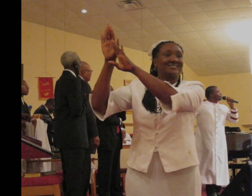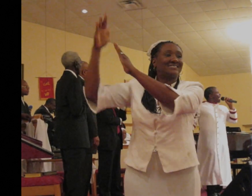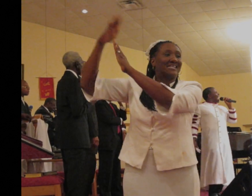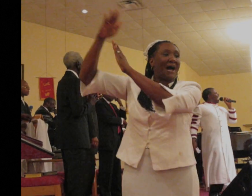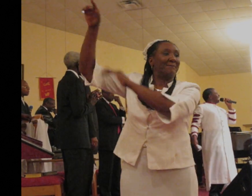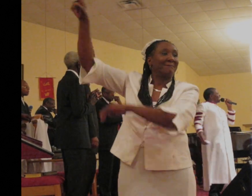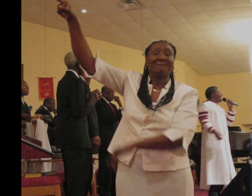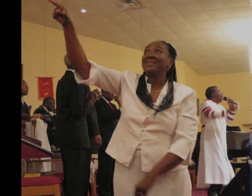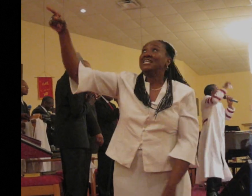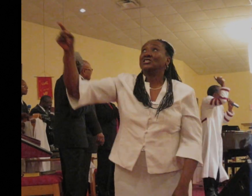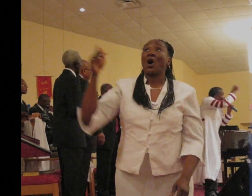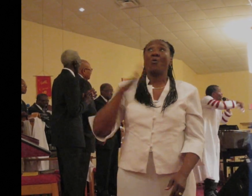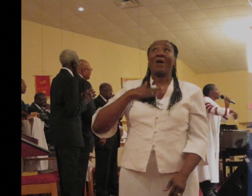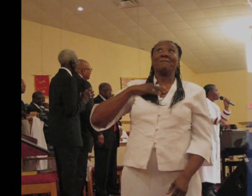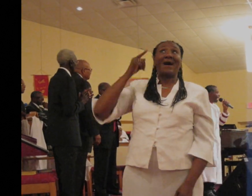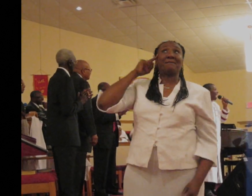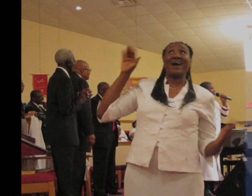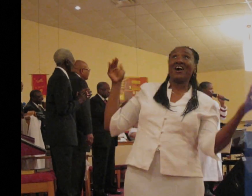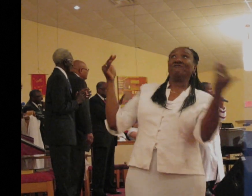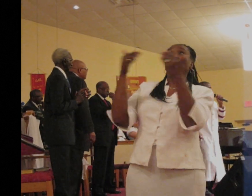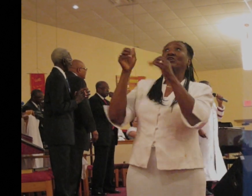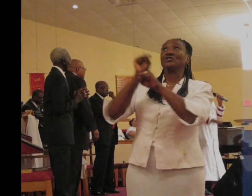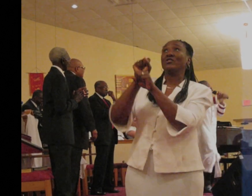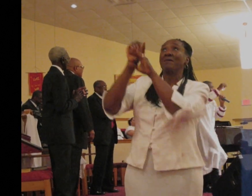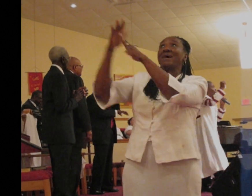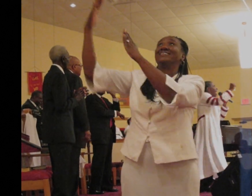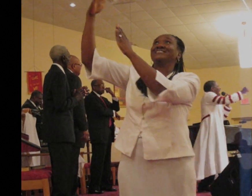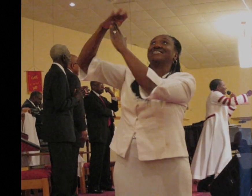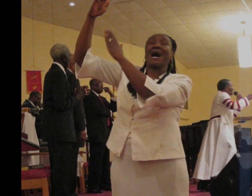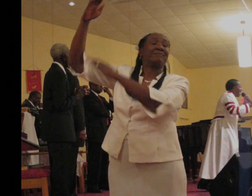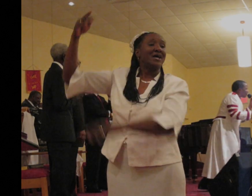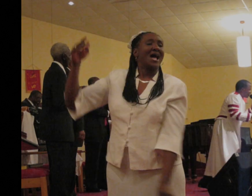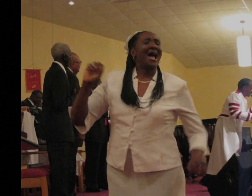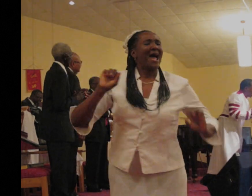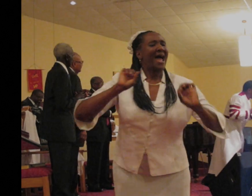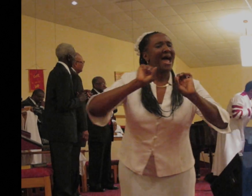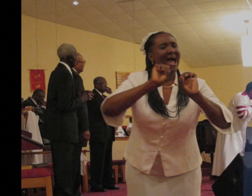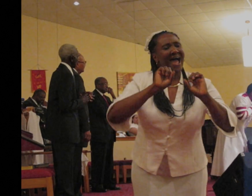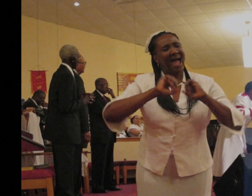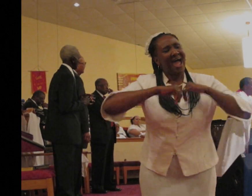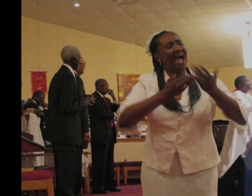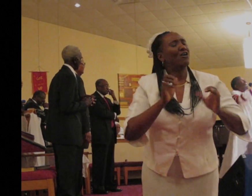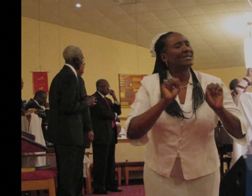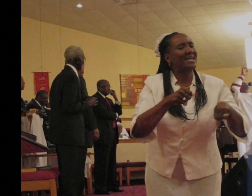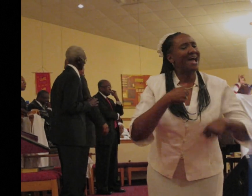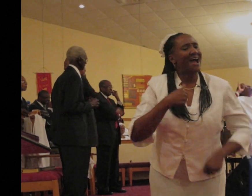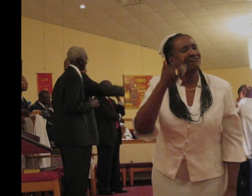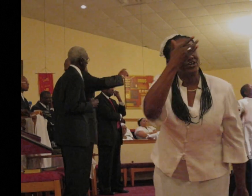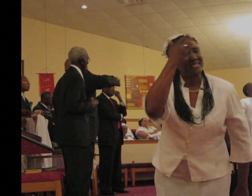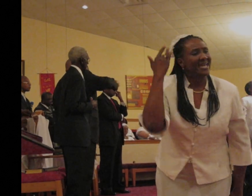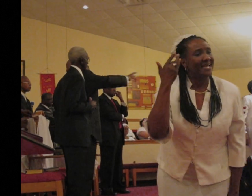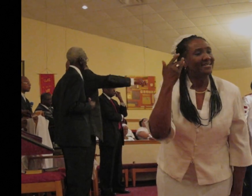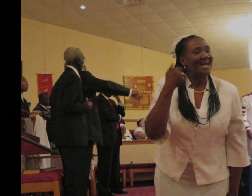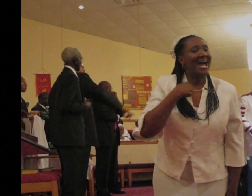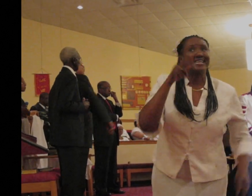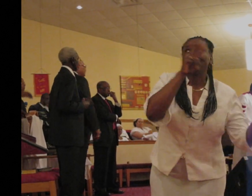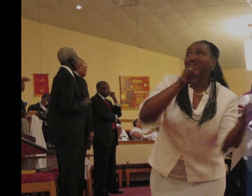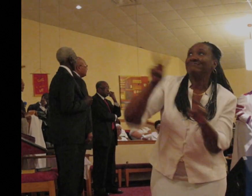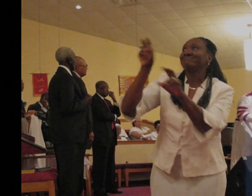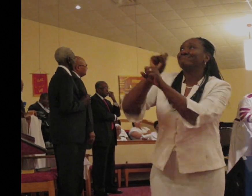mind on the mountain. So how can I forget? I've got to look to the hills. For it